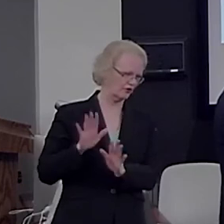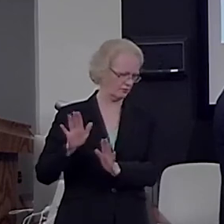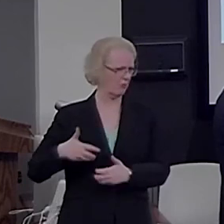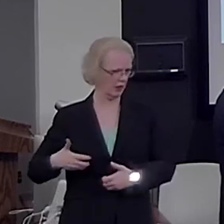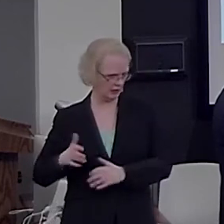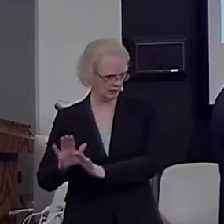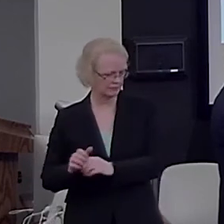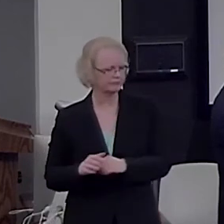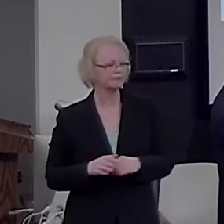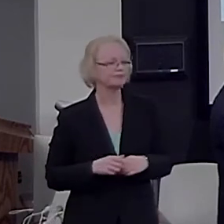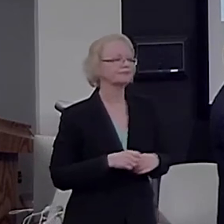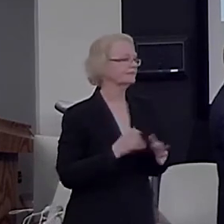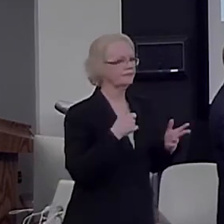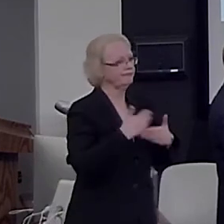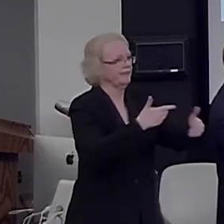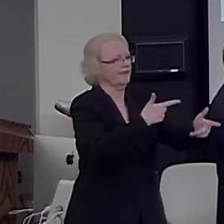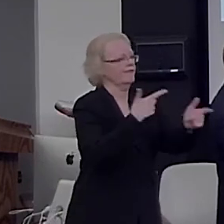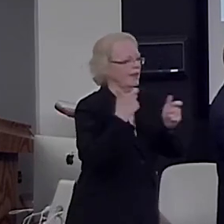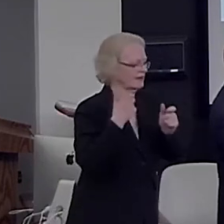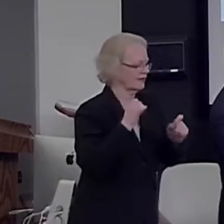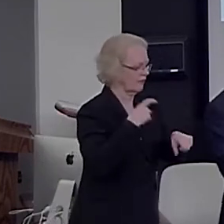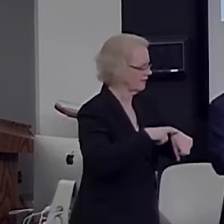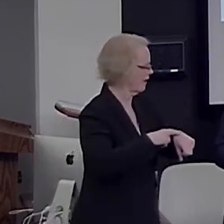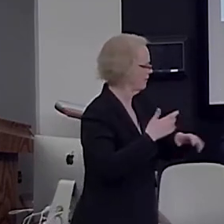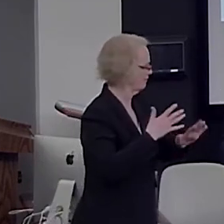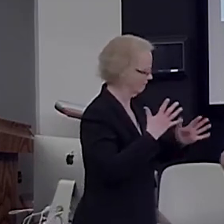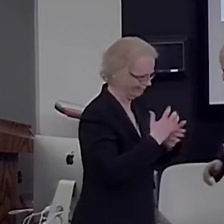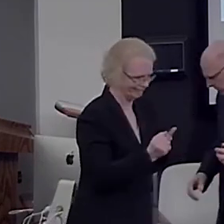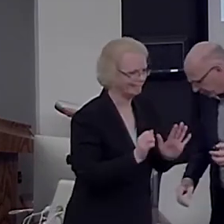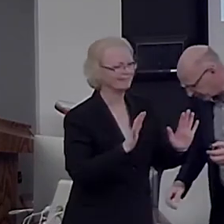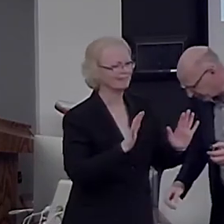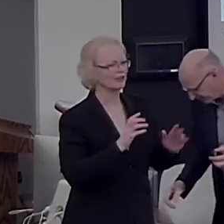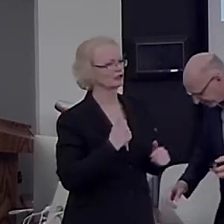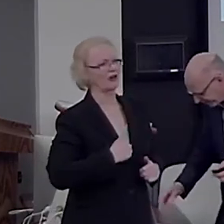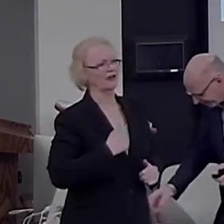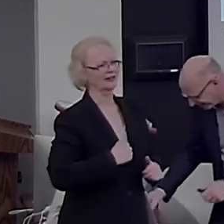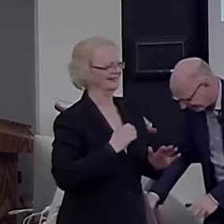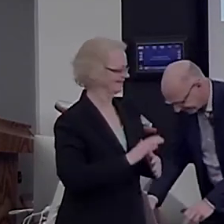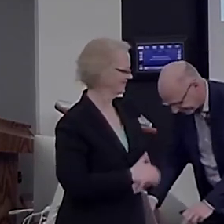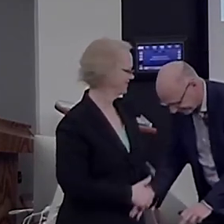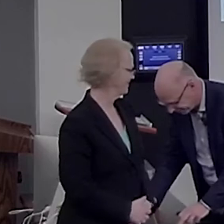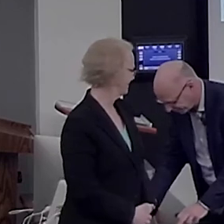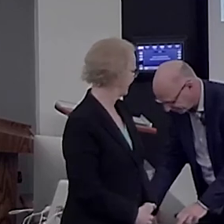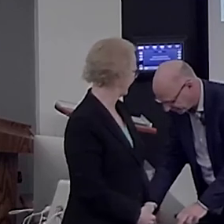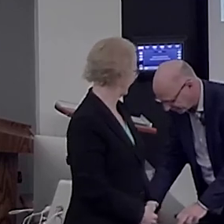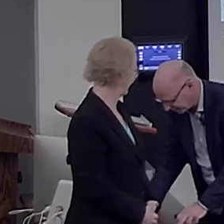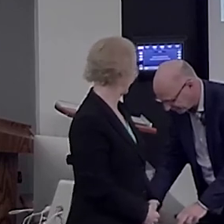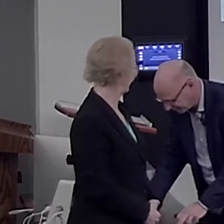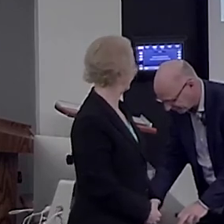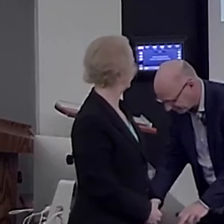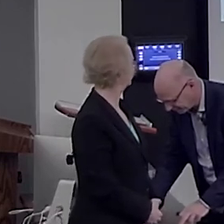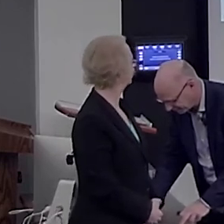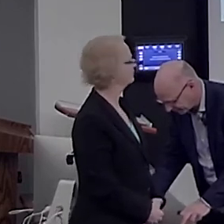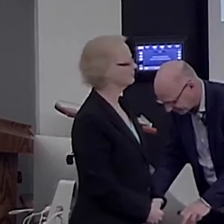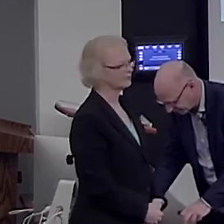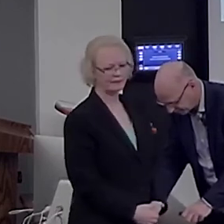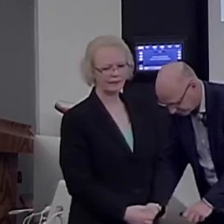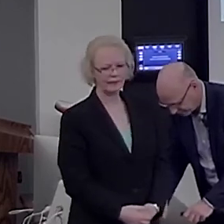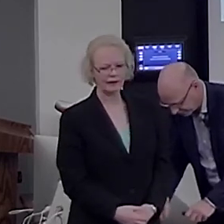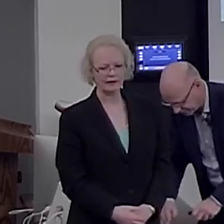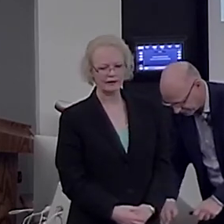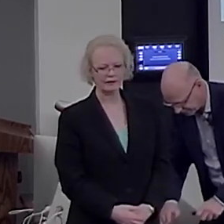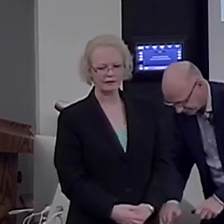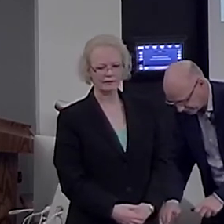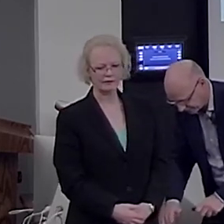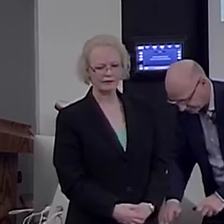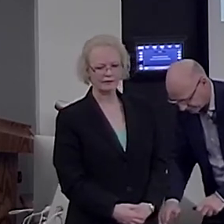have time anymore, but it, oh, sorry. I don't know what I did, but